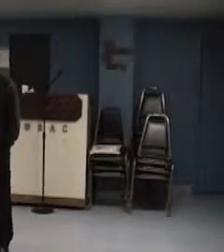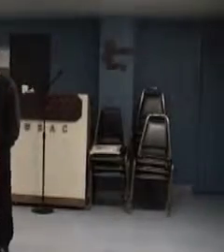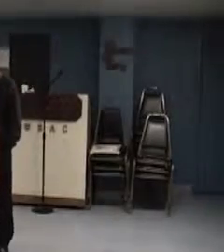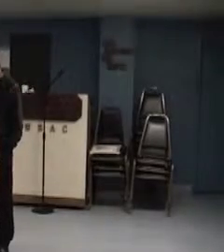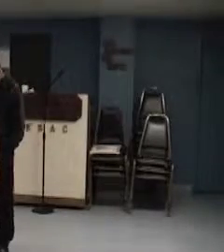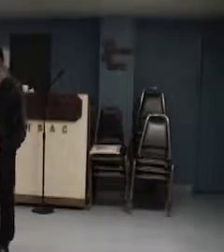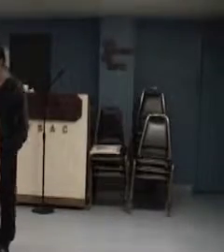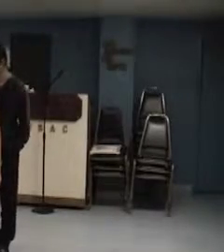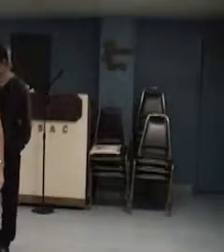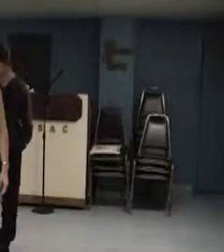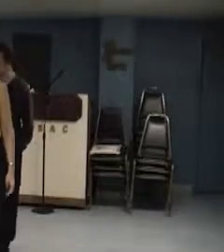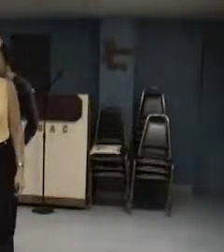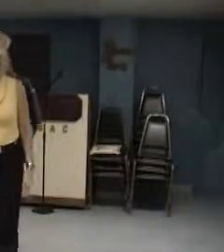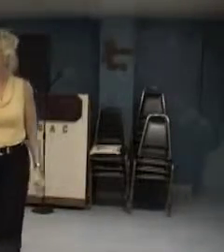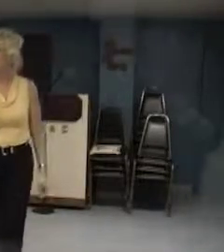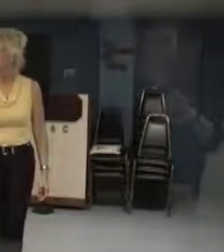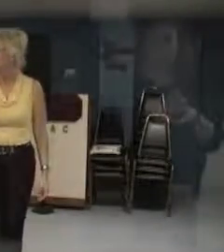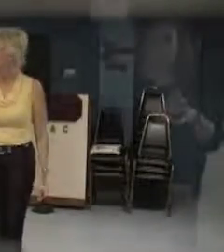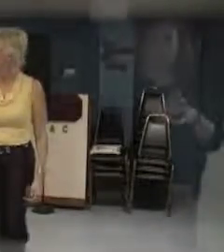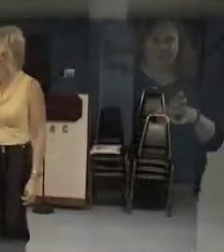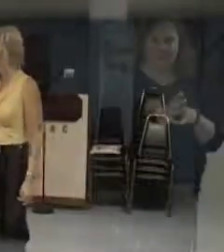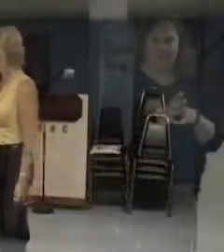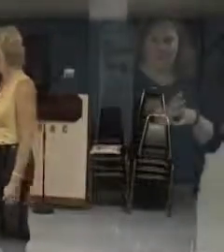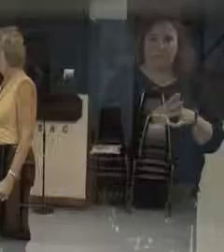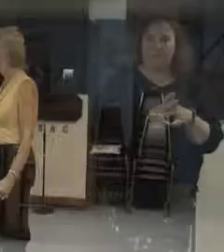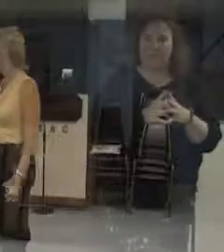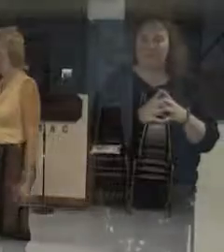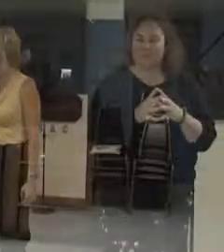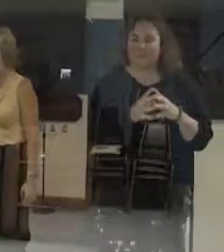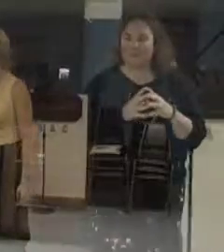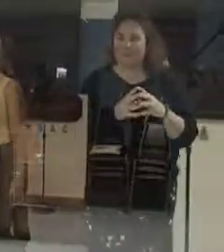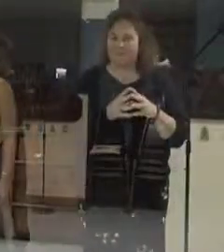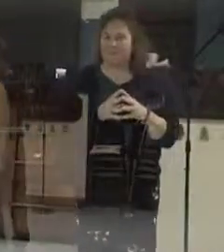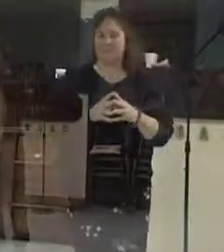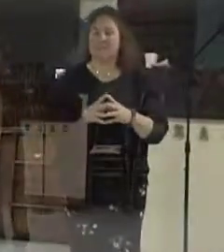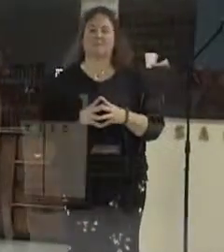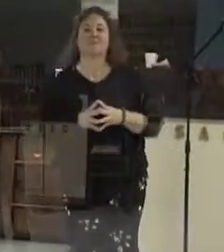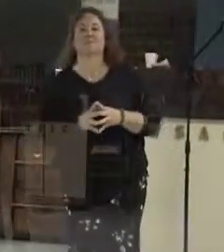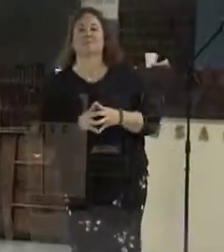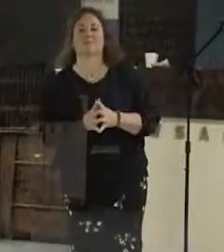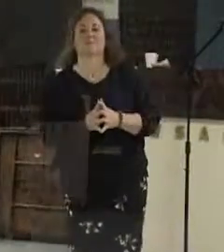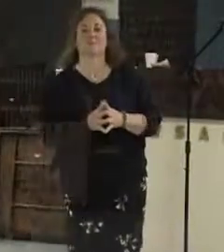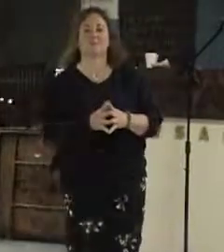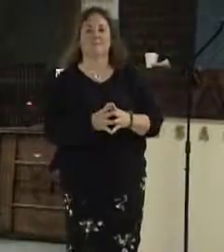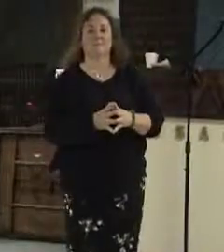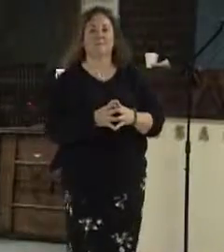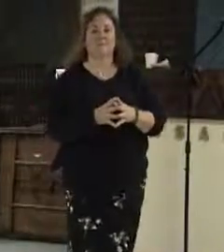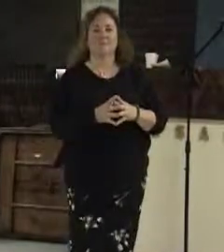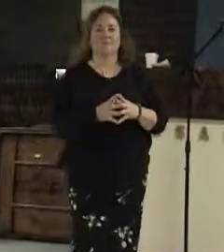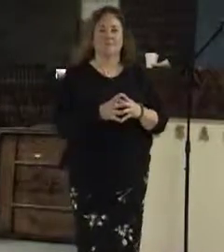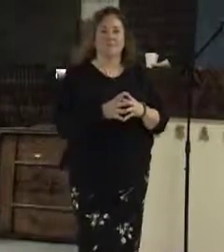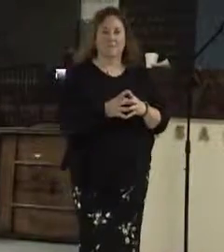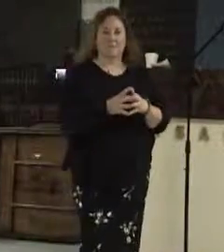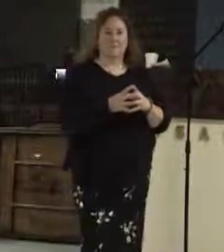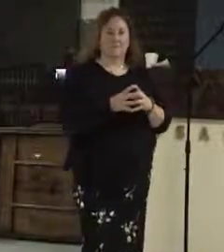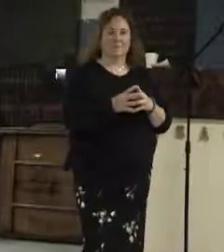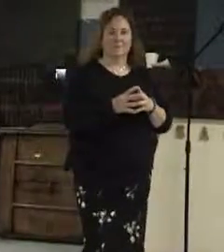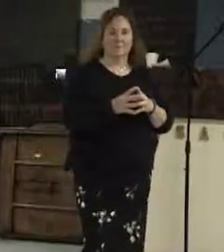seminar in my home. Would you like to have some history? When you see the subtext. That's why when De Niro or any of those actors look,